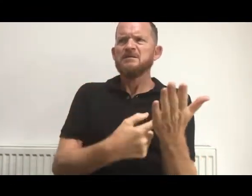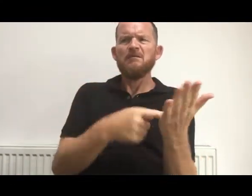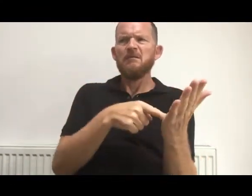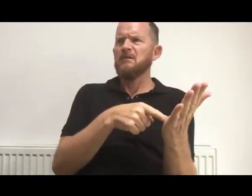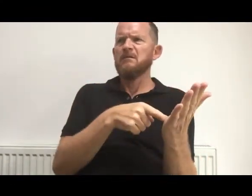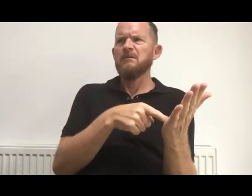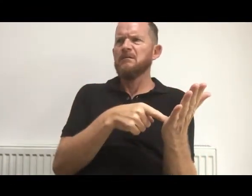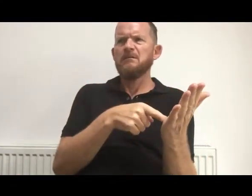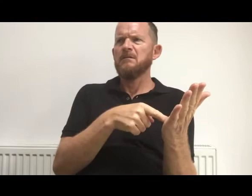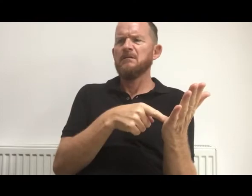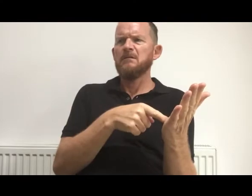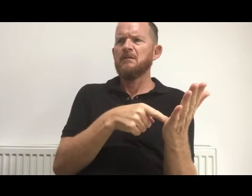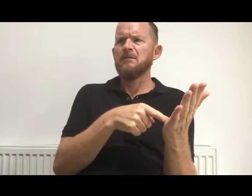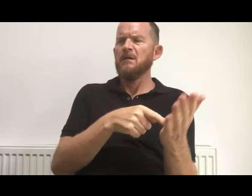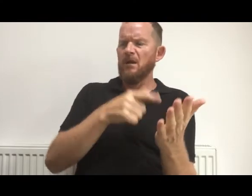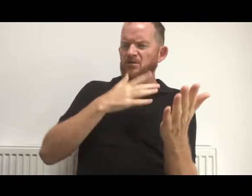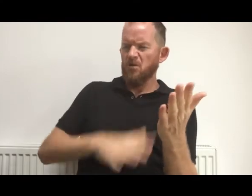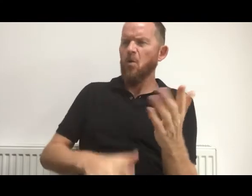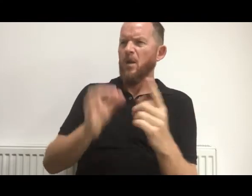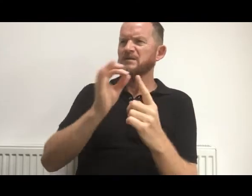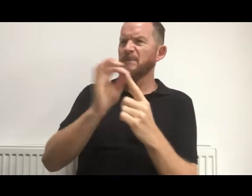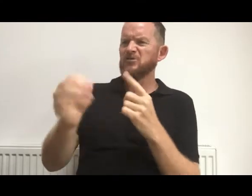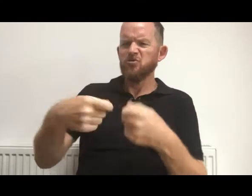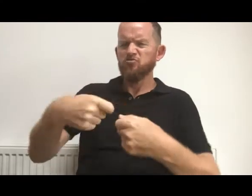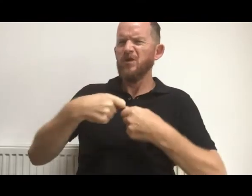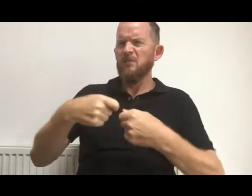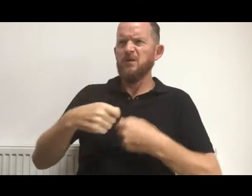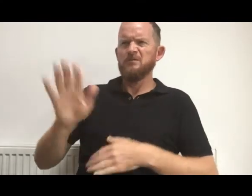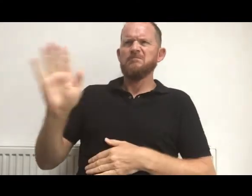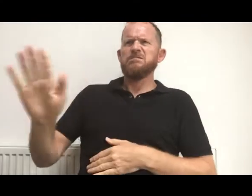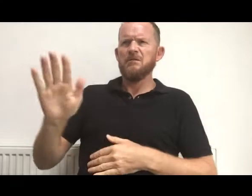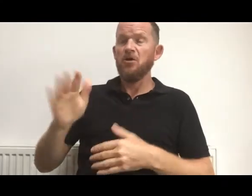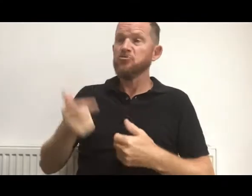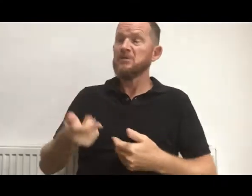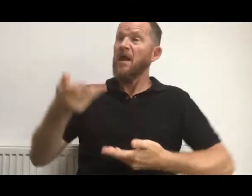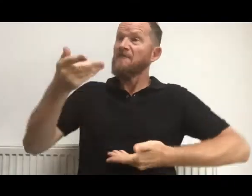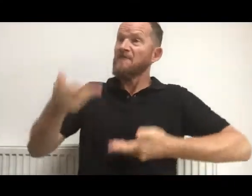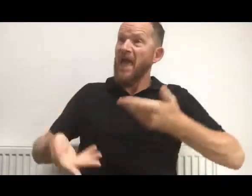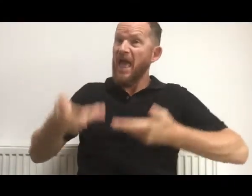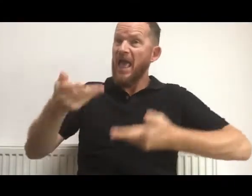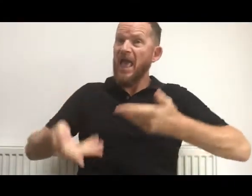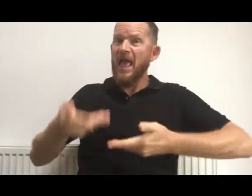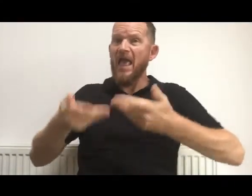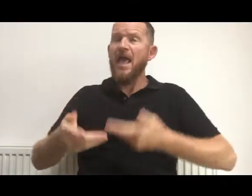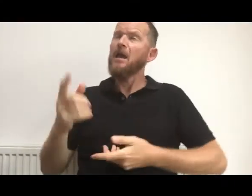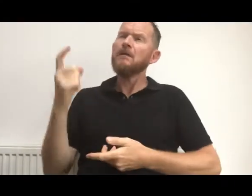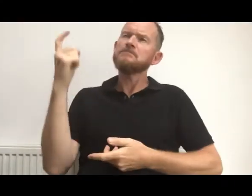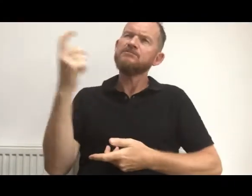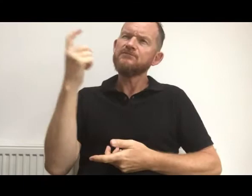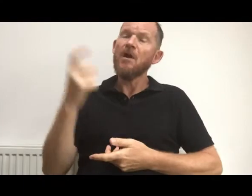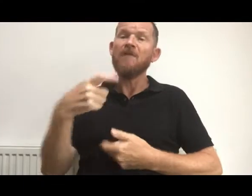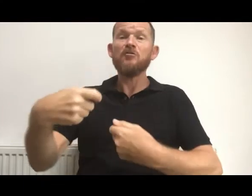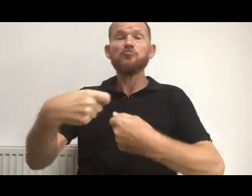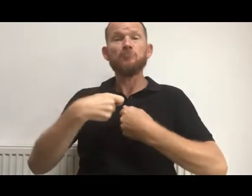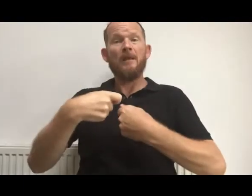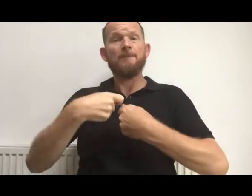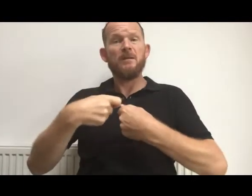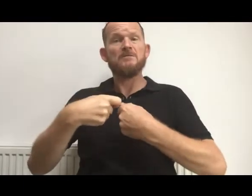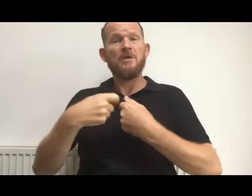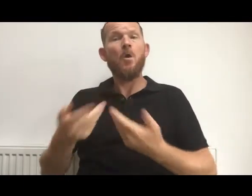We don't want special treatment, just fair consideration for treatment when needed alongside everyone else.